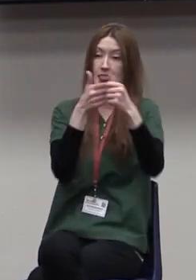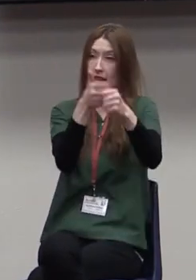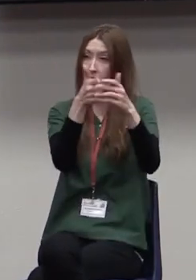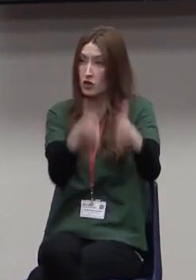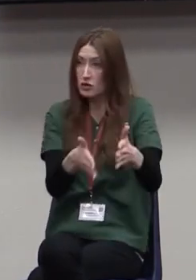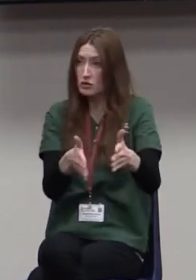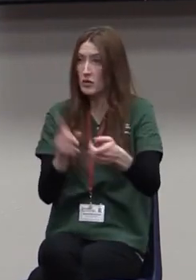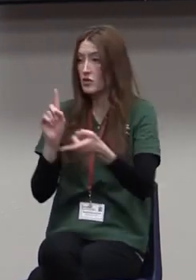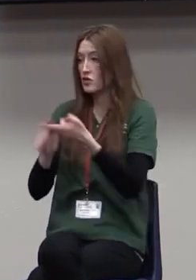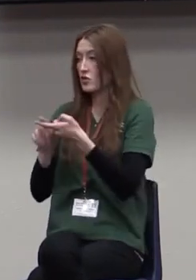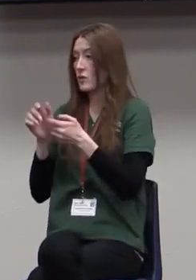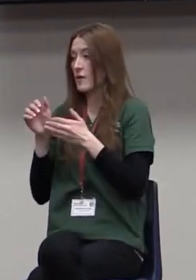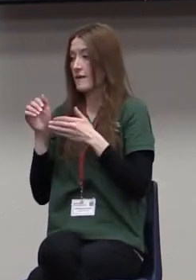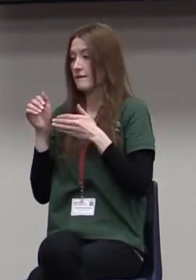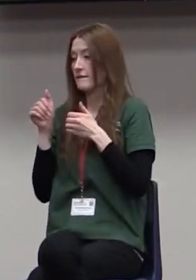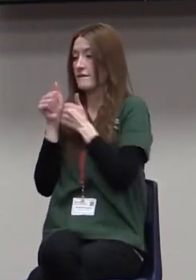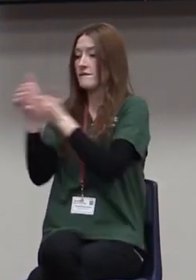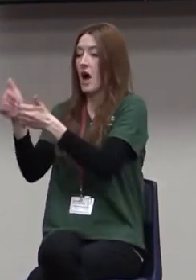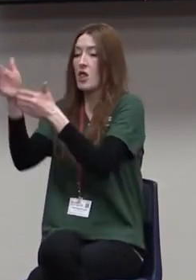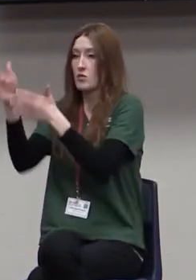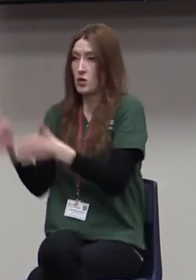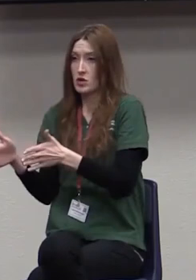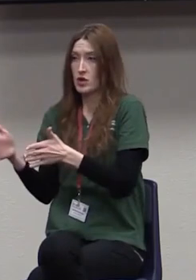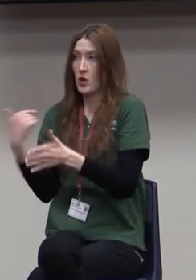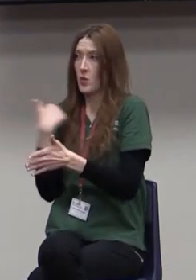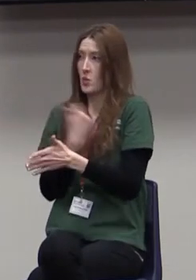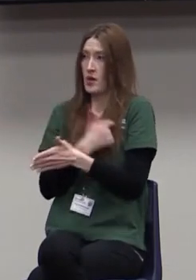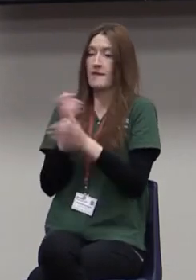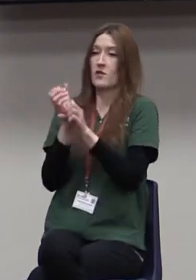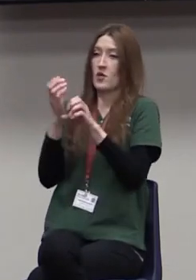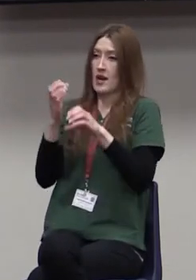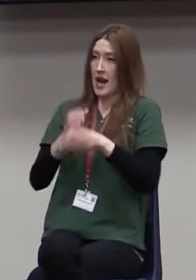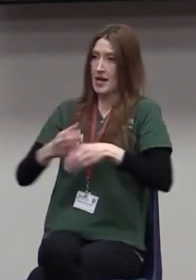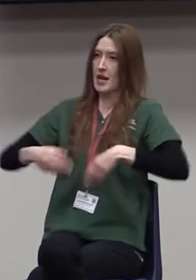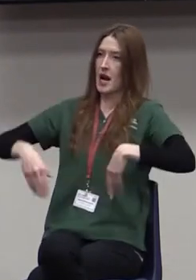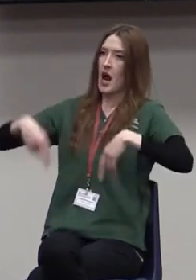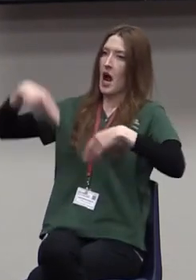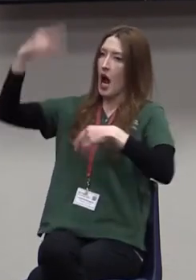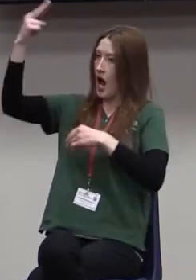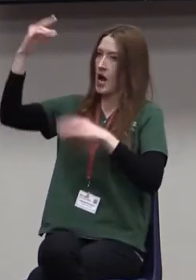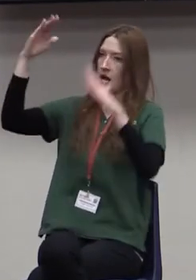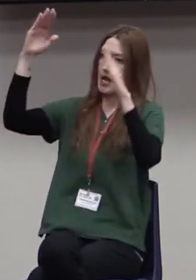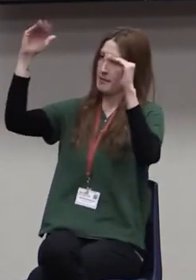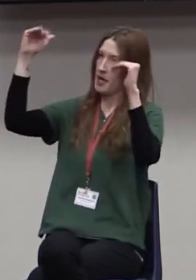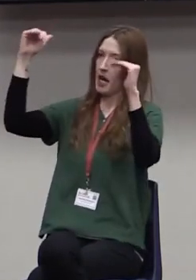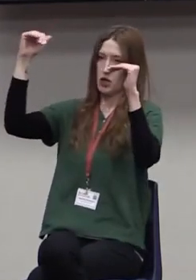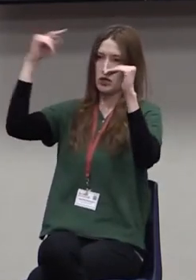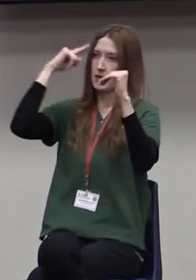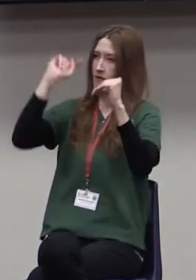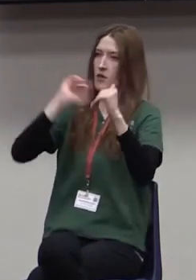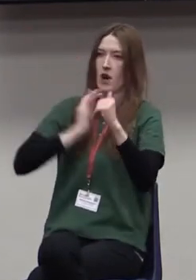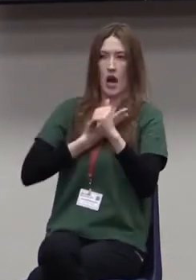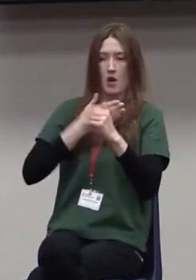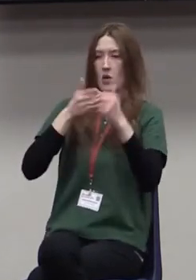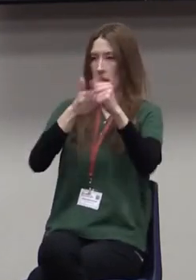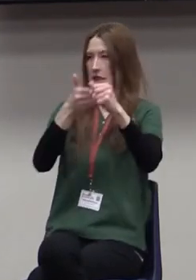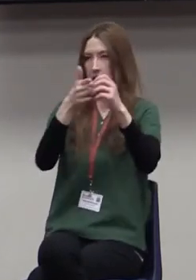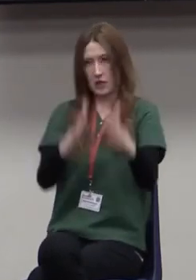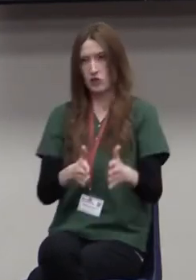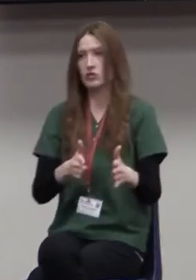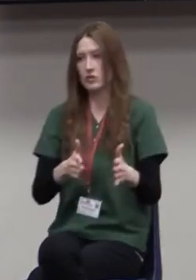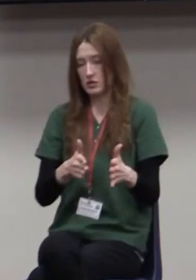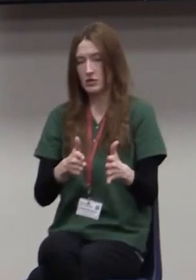And we've created such high levels of expectations, it's hard to meet all of them. That's the challenge that we face of navigating